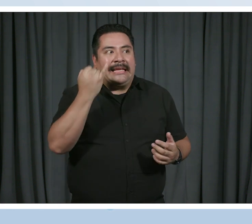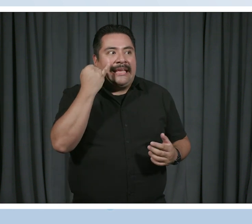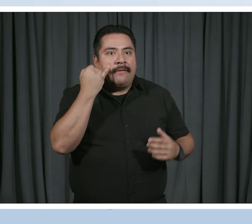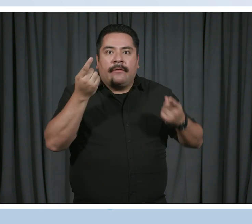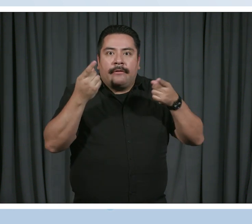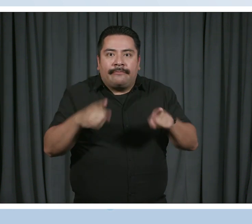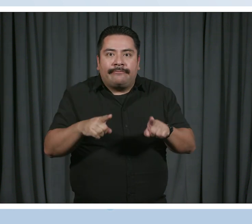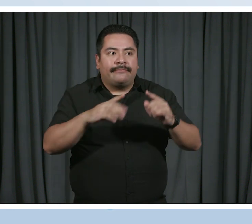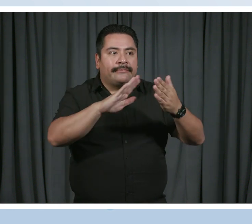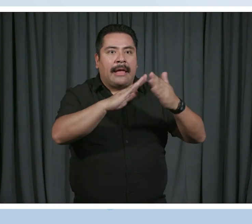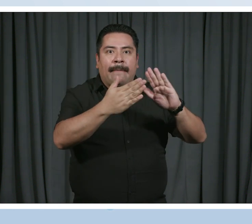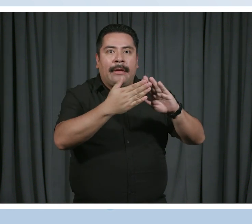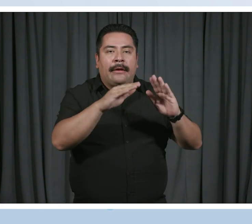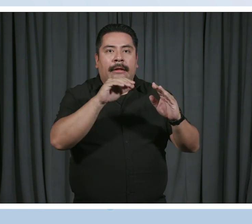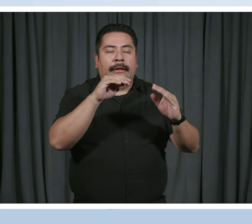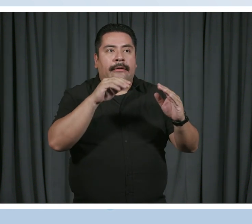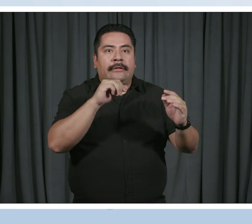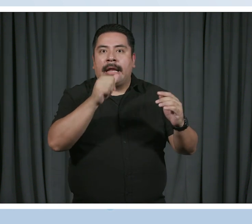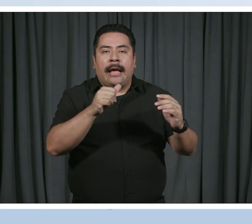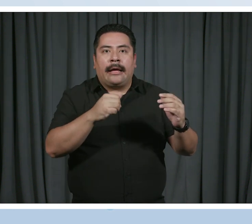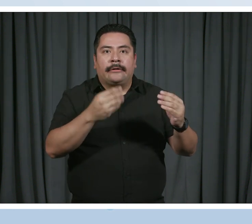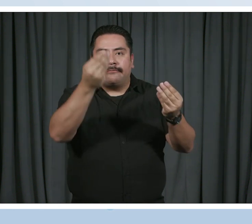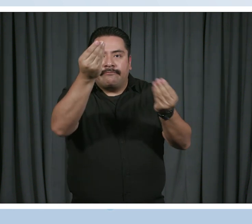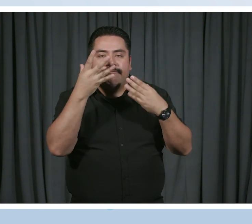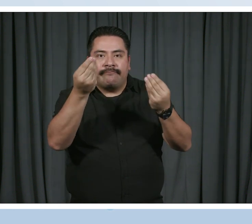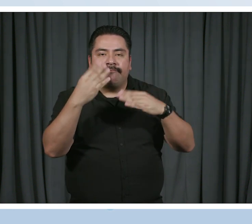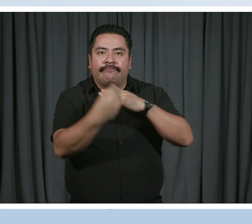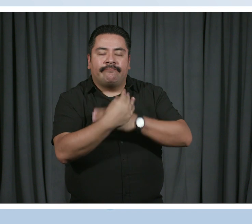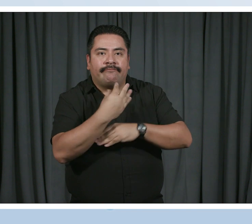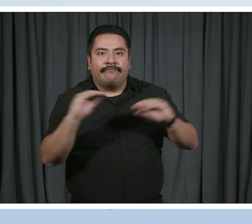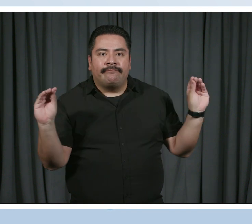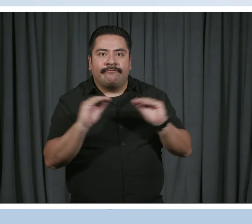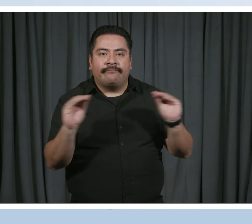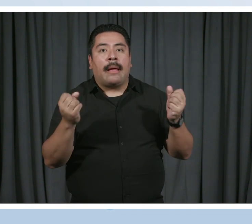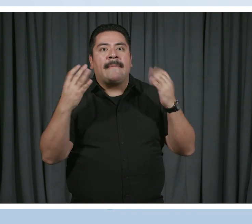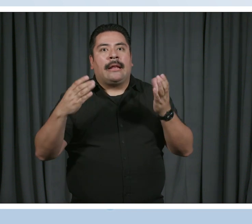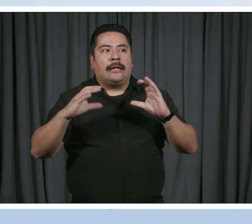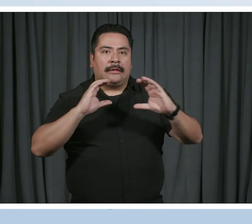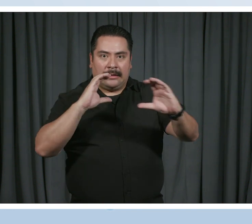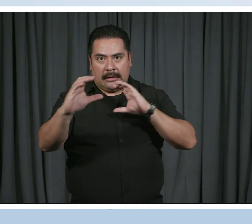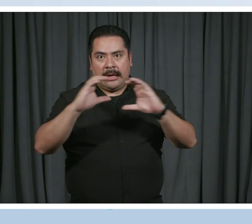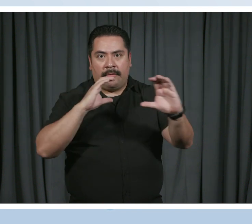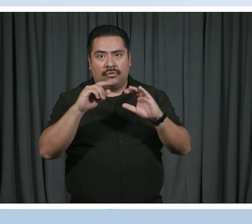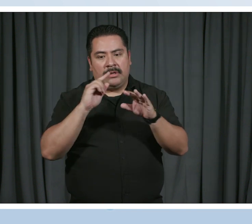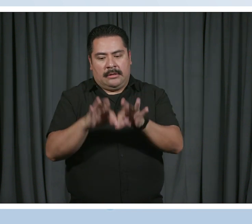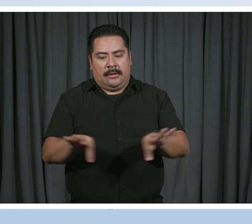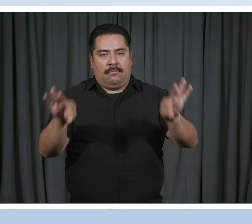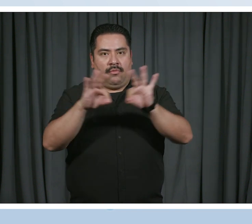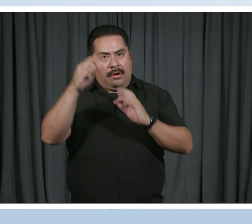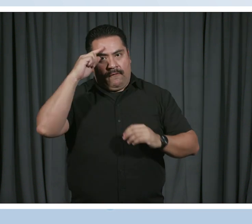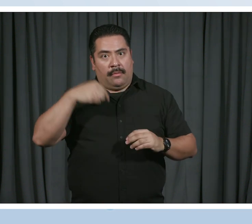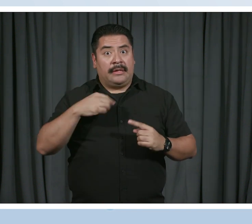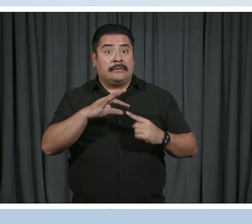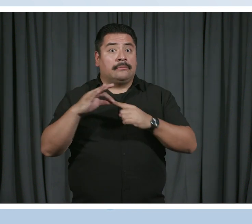didn't come forth in the way that they did. Like we had so many conversations because it's important to me that, especially in public art,